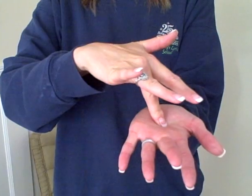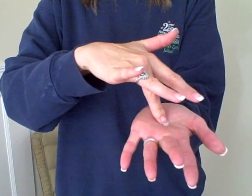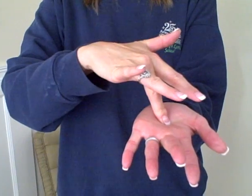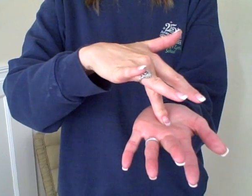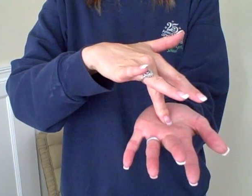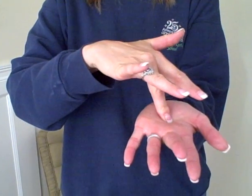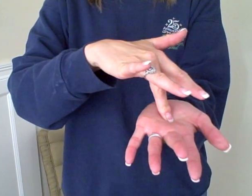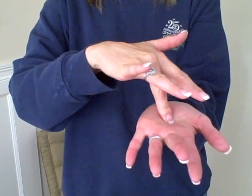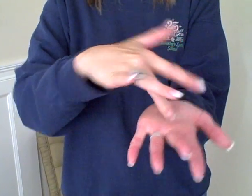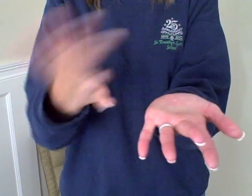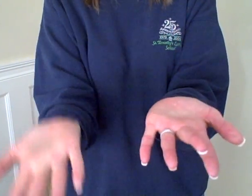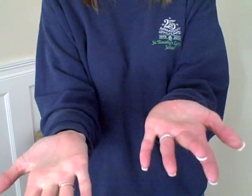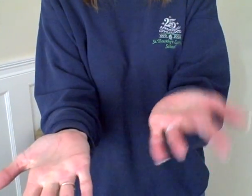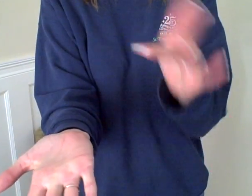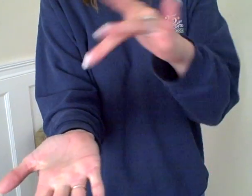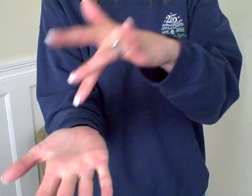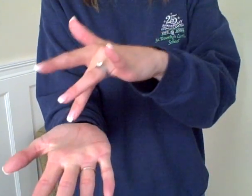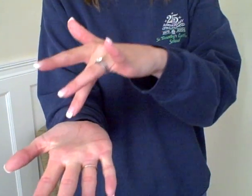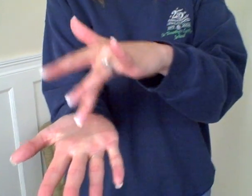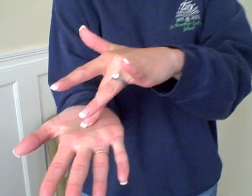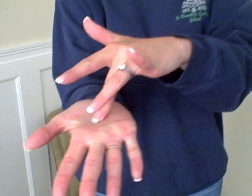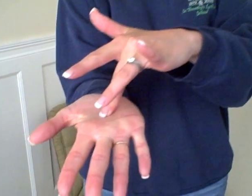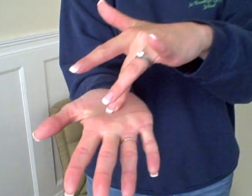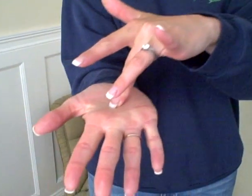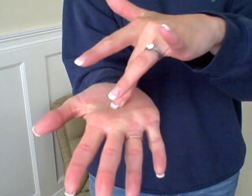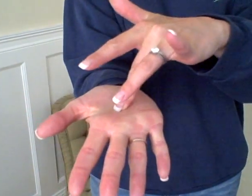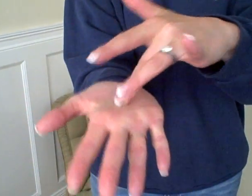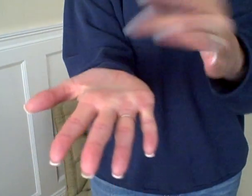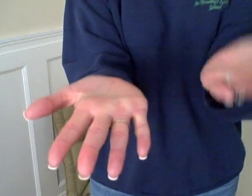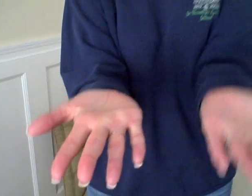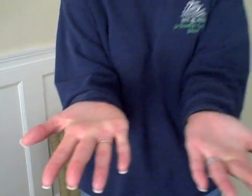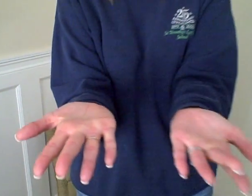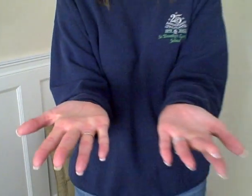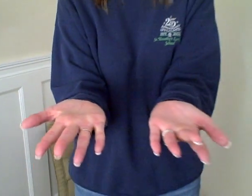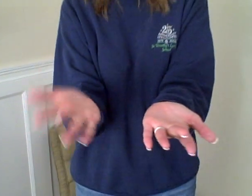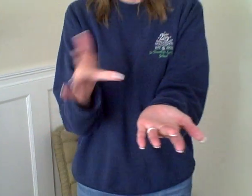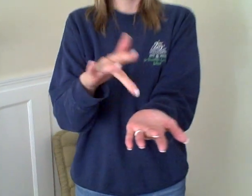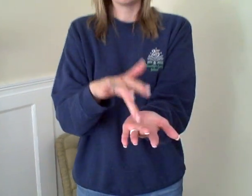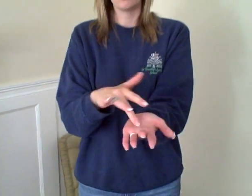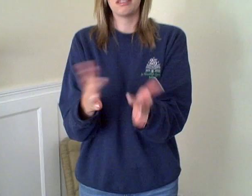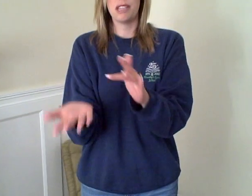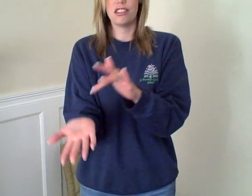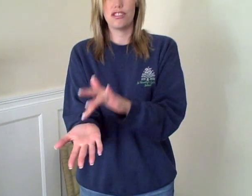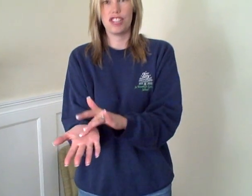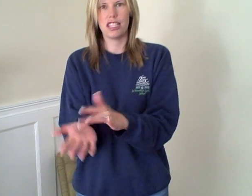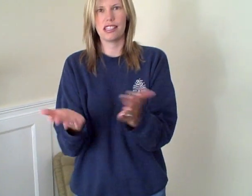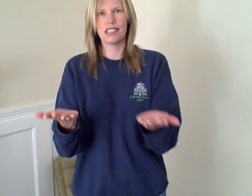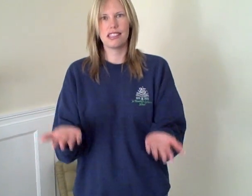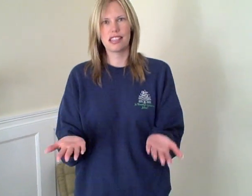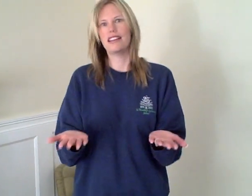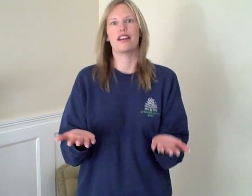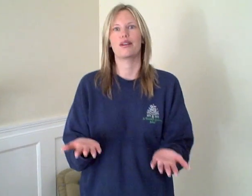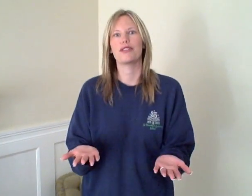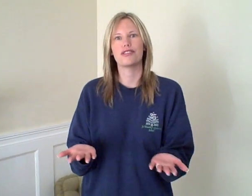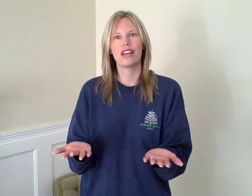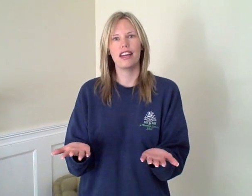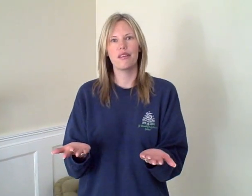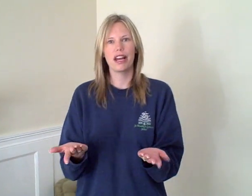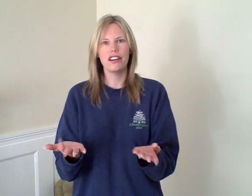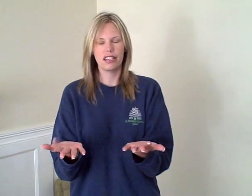palm of our hand like that and the other one like that. Okay, so this means Jesus in sign language. Okay, you're ready? can